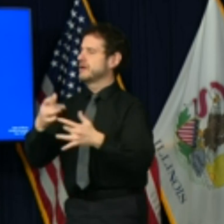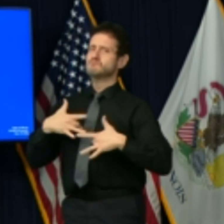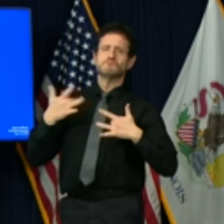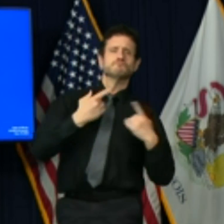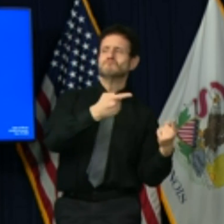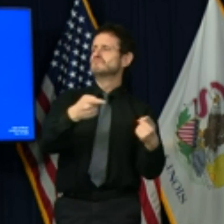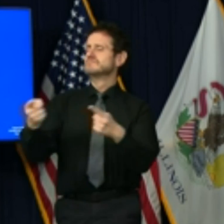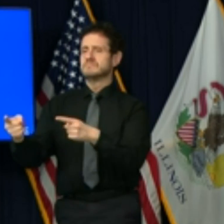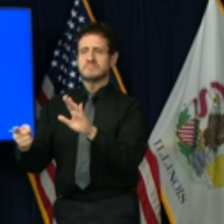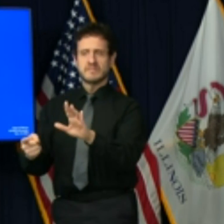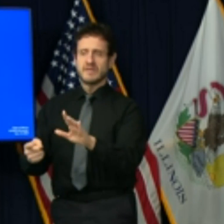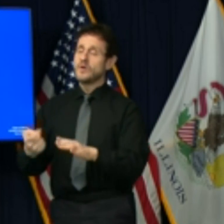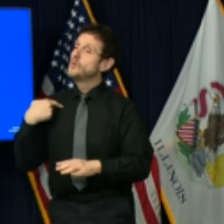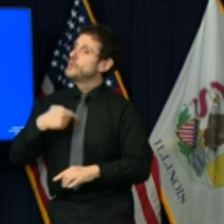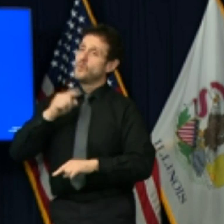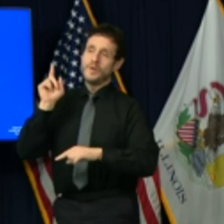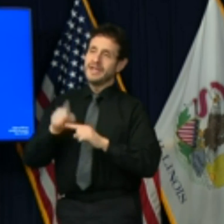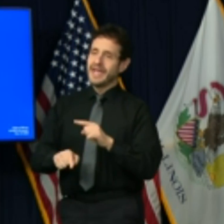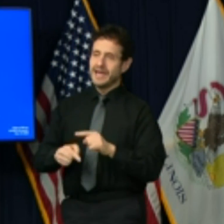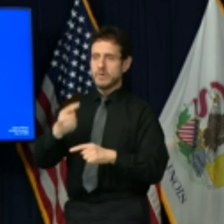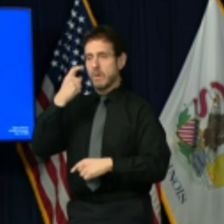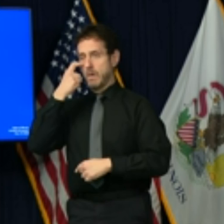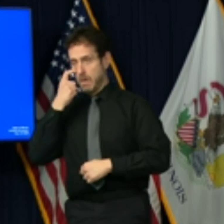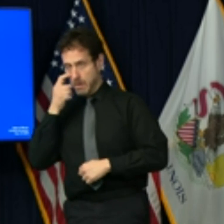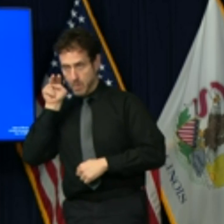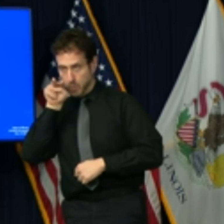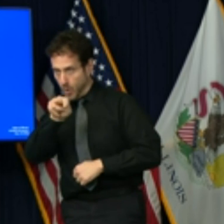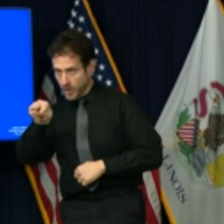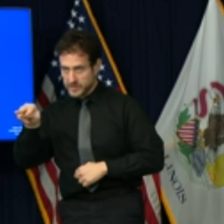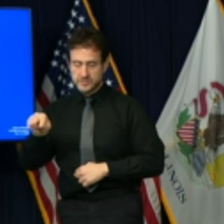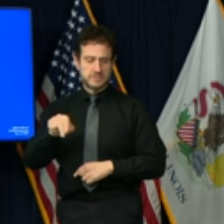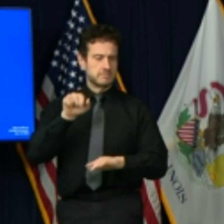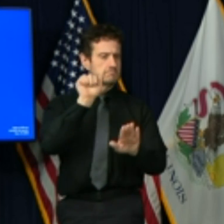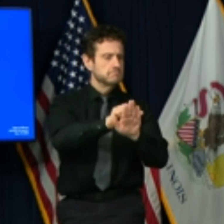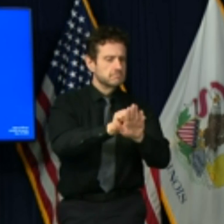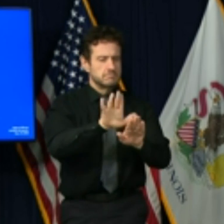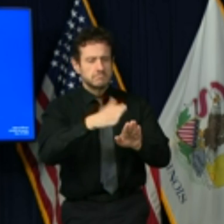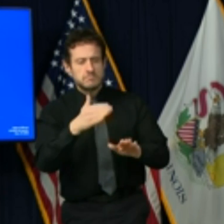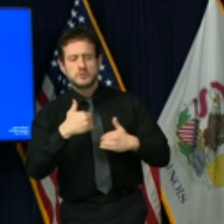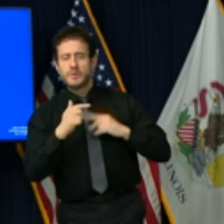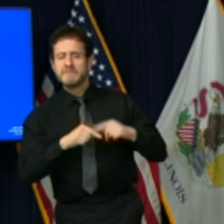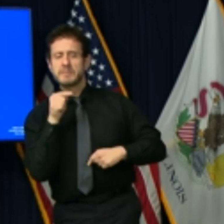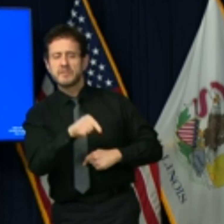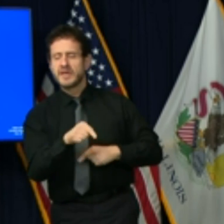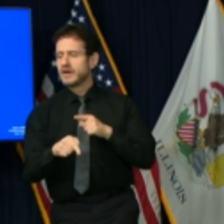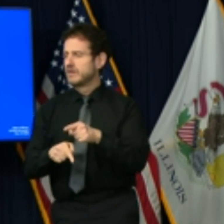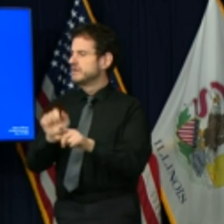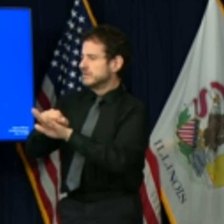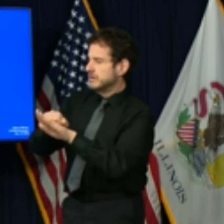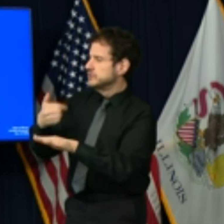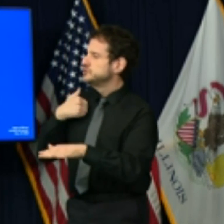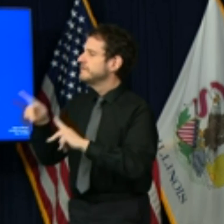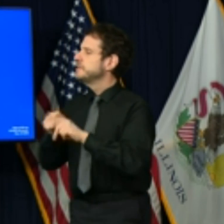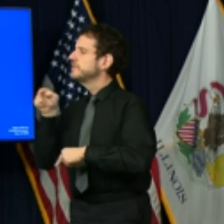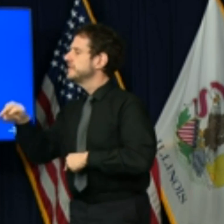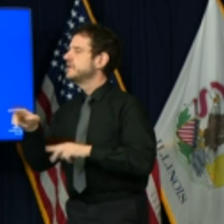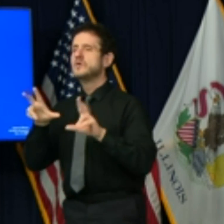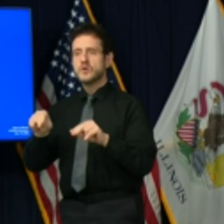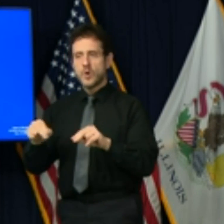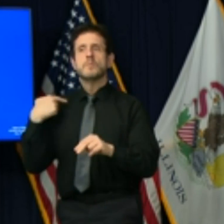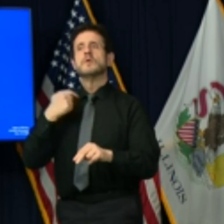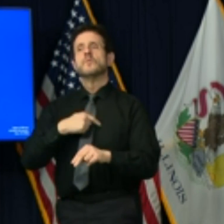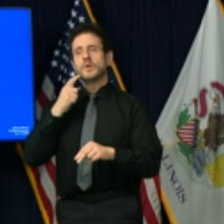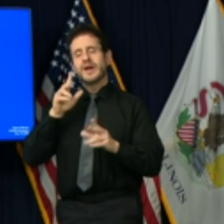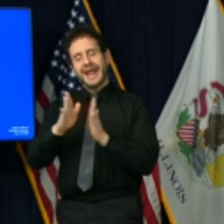will go door-to-door to check on you. But we're asking people to hold themselves and each other accountable.